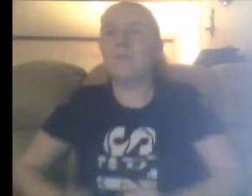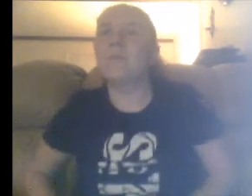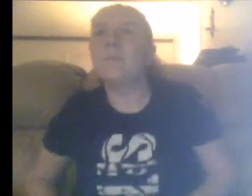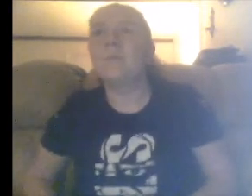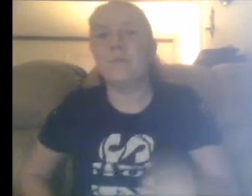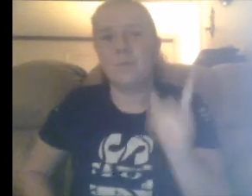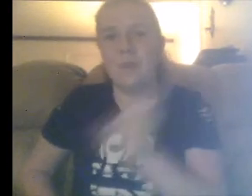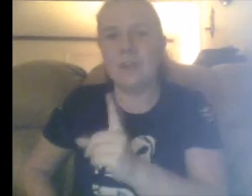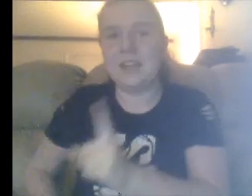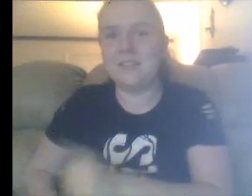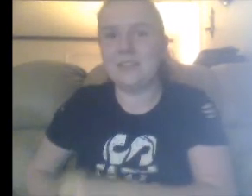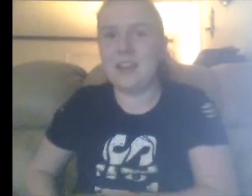What did I say?